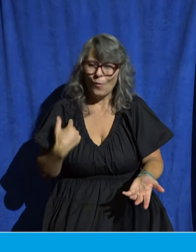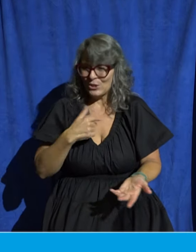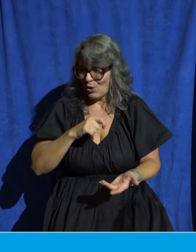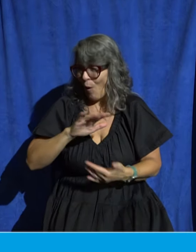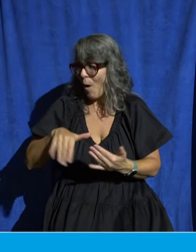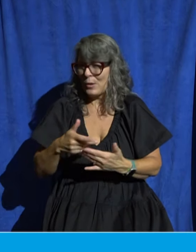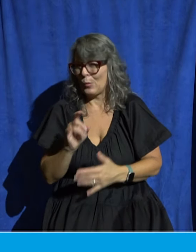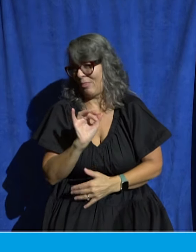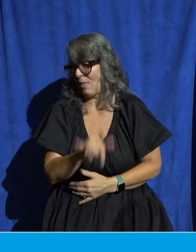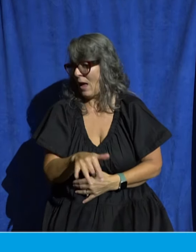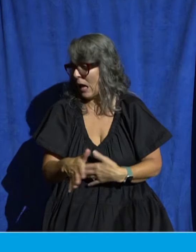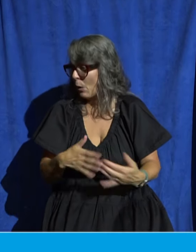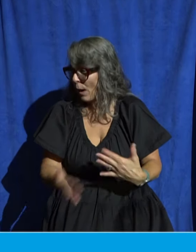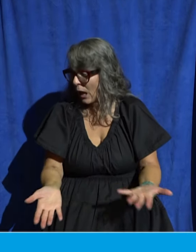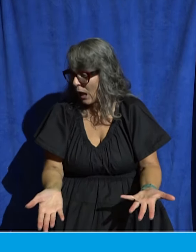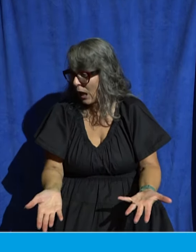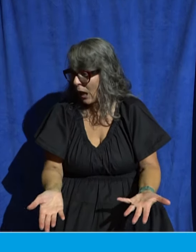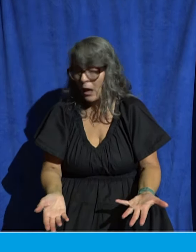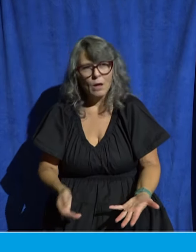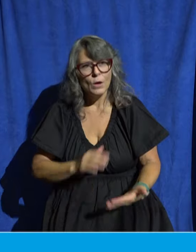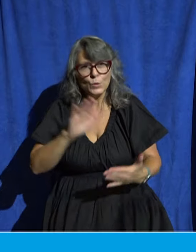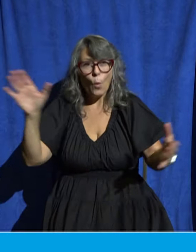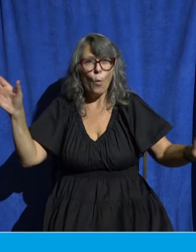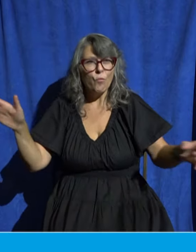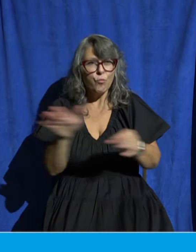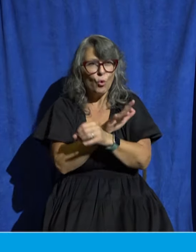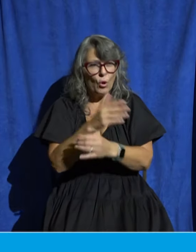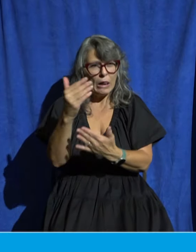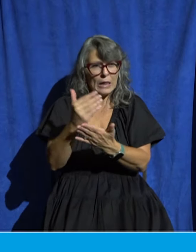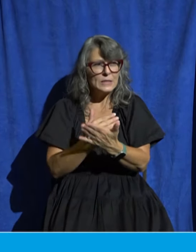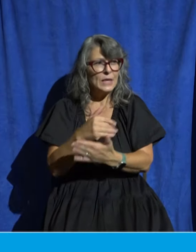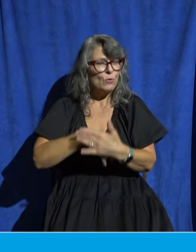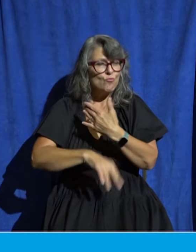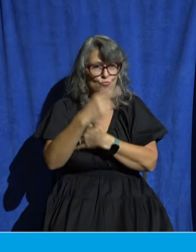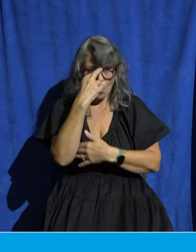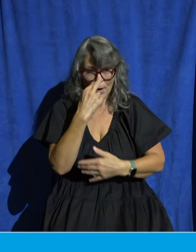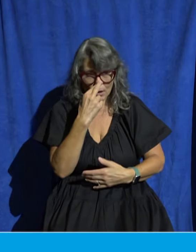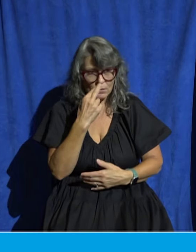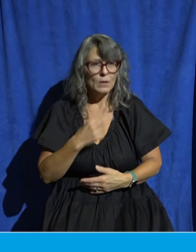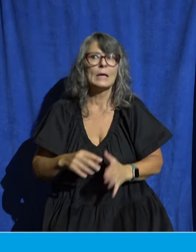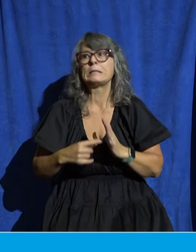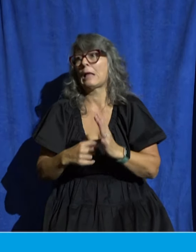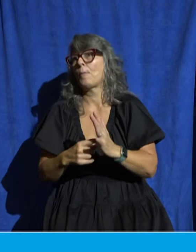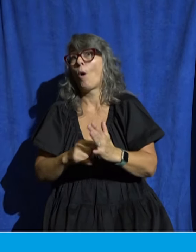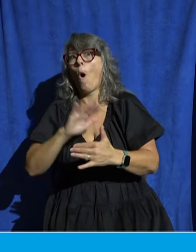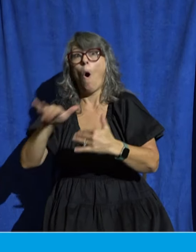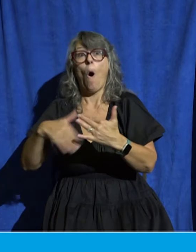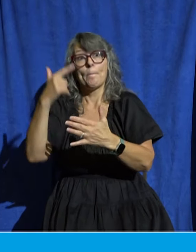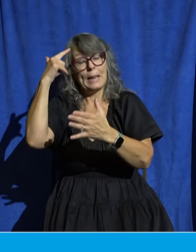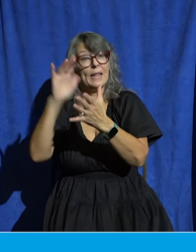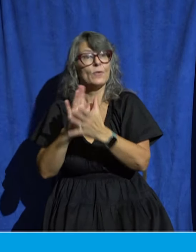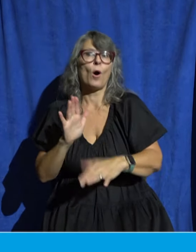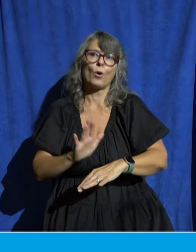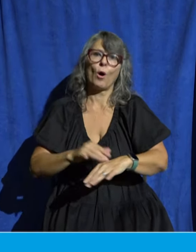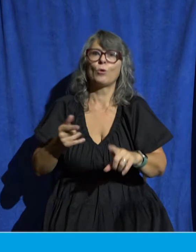You see that in the list that Paul gives here in Romans. For example all believers are called to serve others.